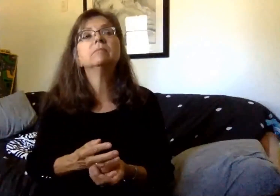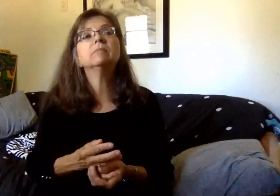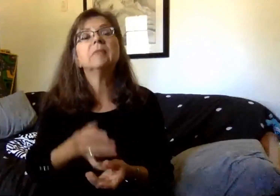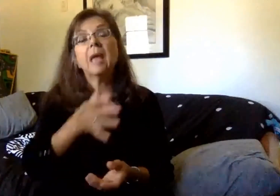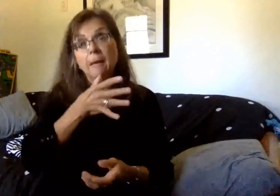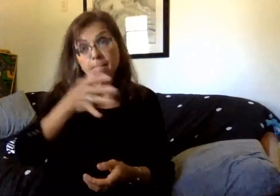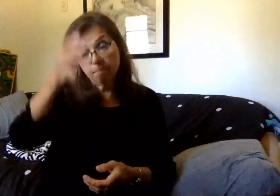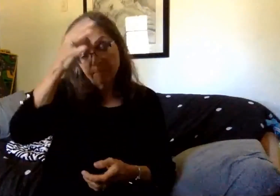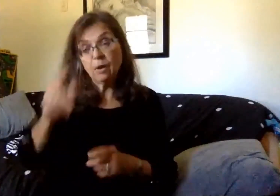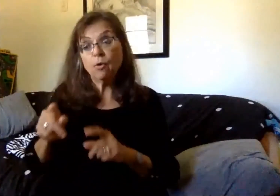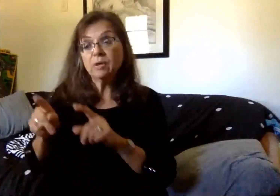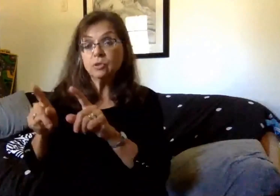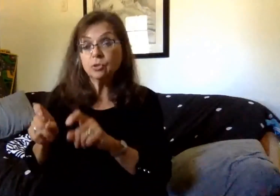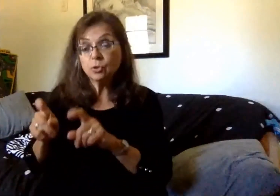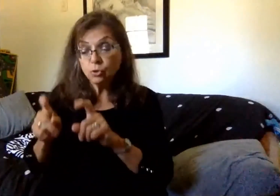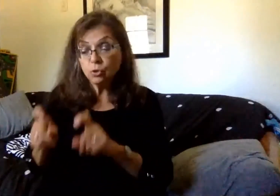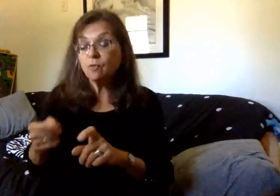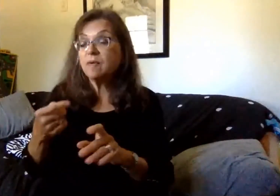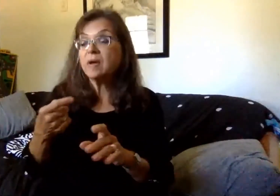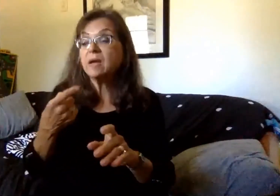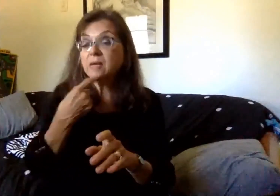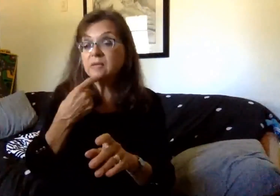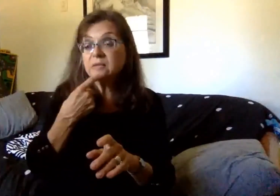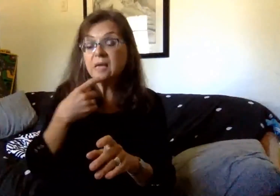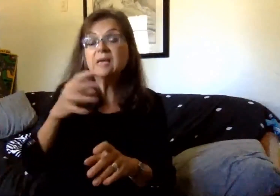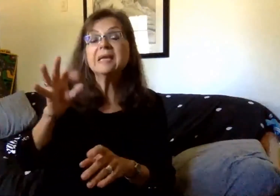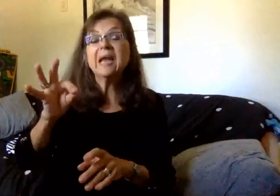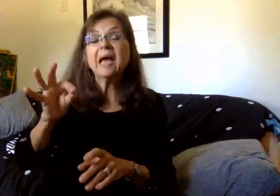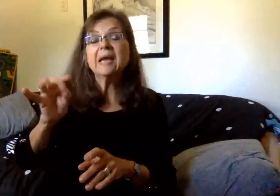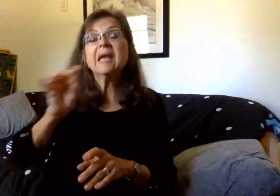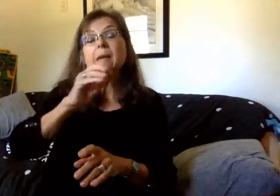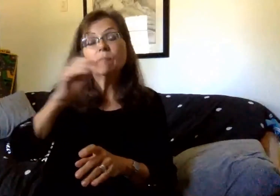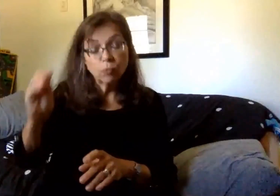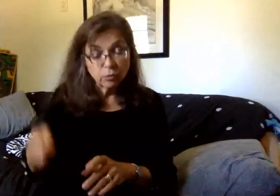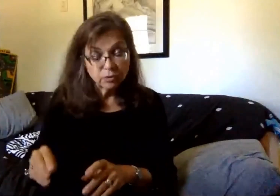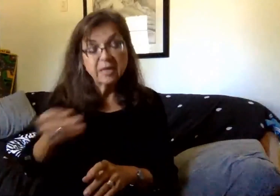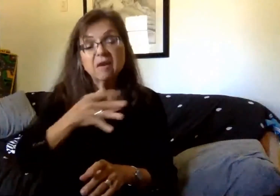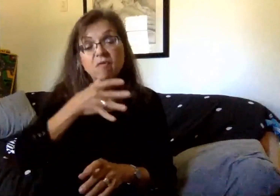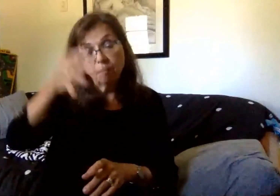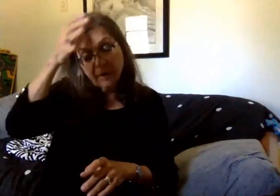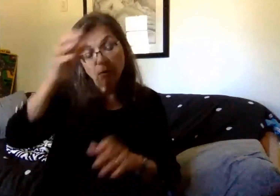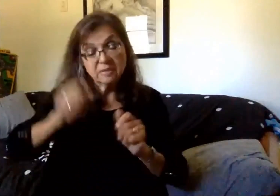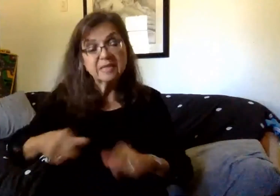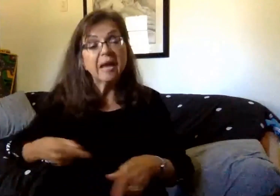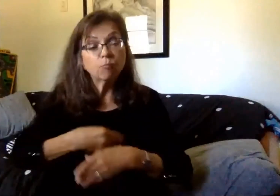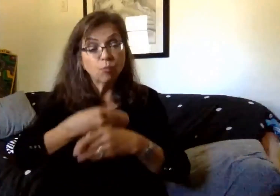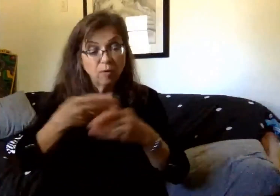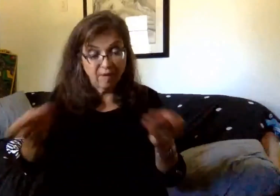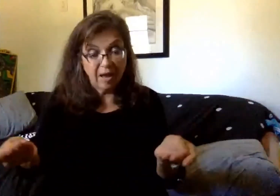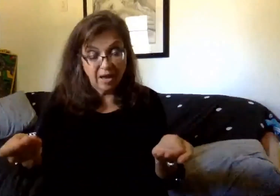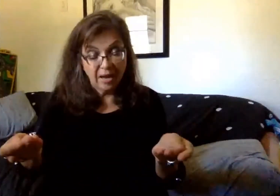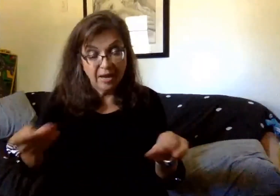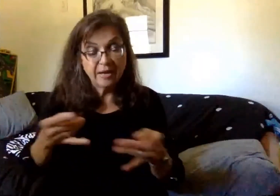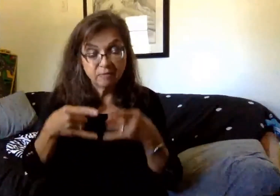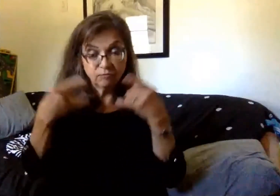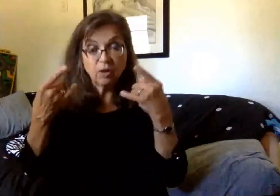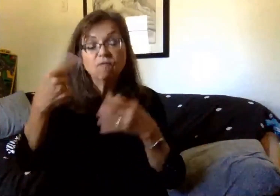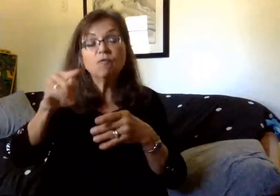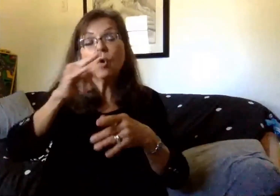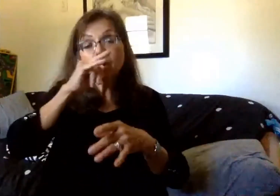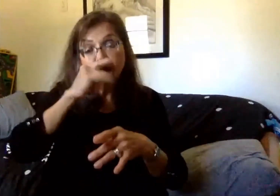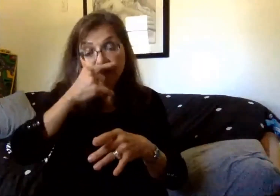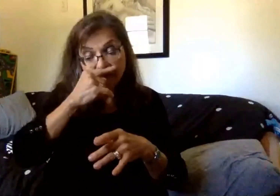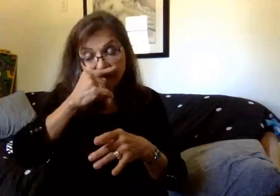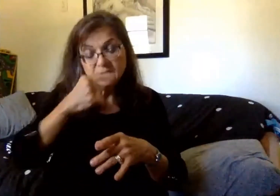98% of parents will be able to provide a face covering for their child. Though we have this data, we are following SEP guidance and have